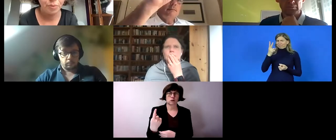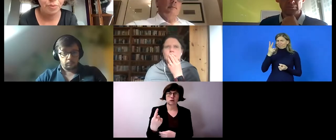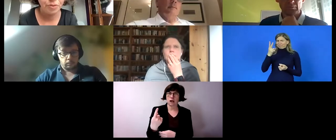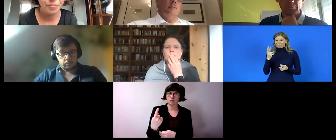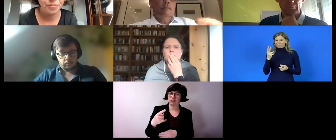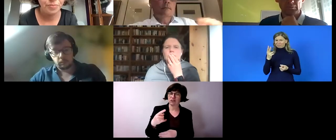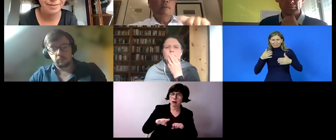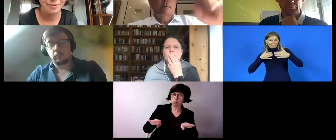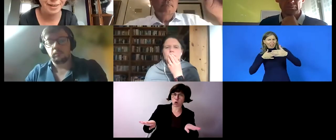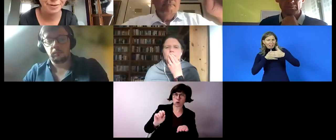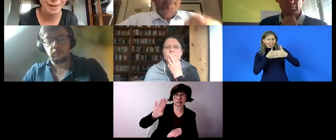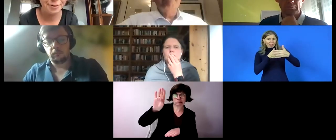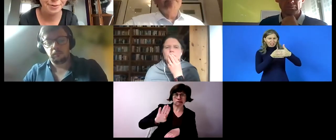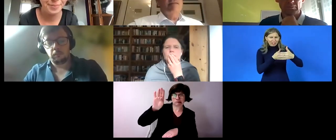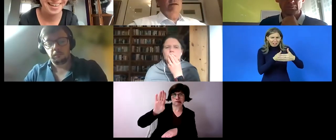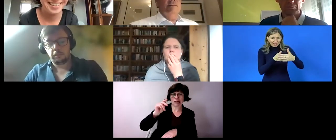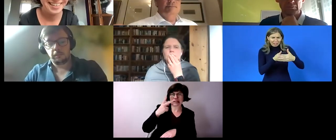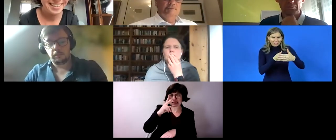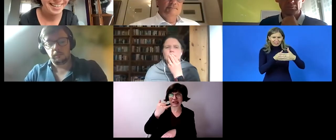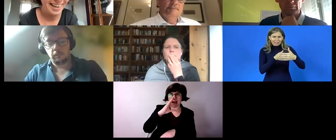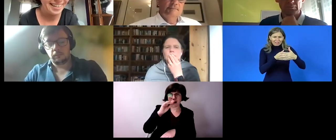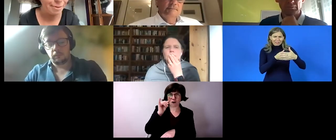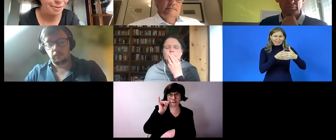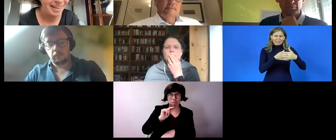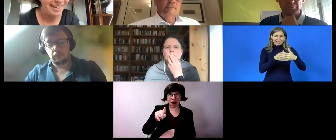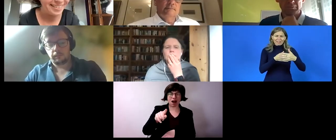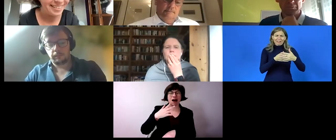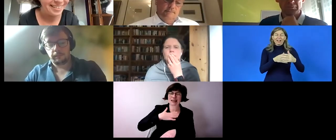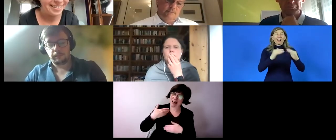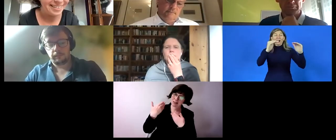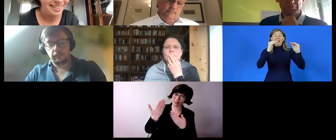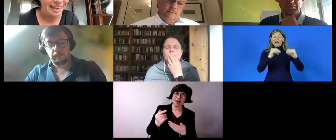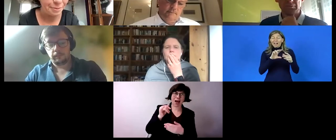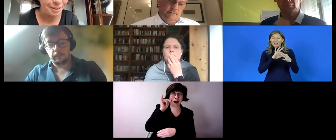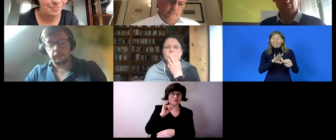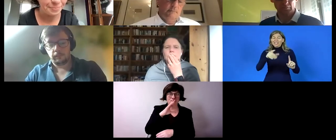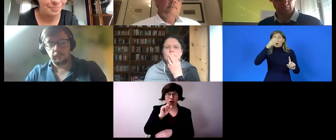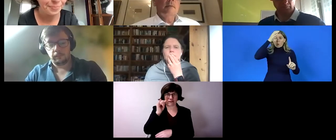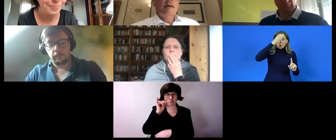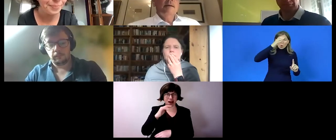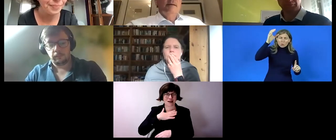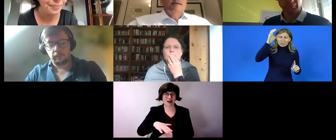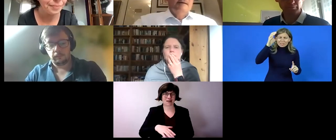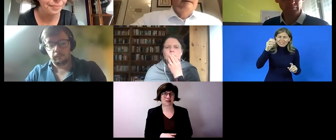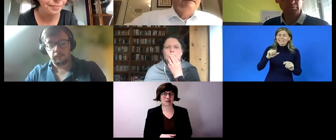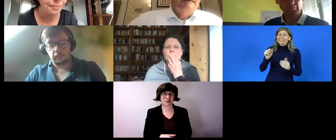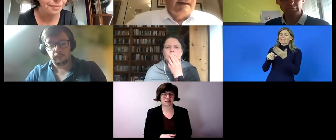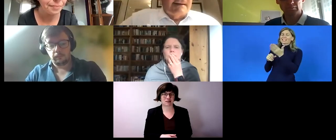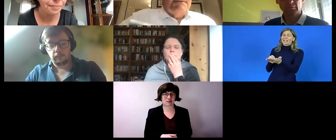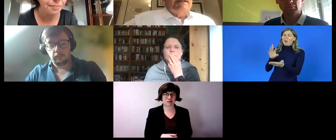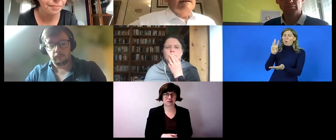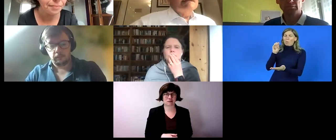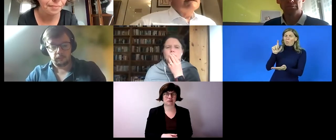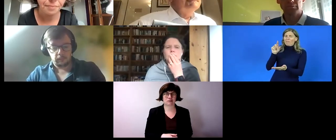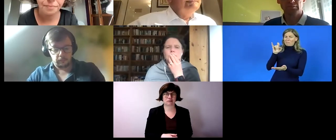into the labor market then all these other concepts have wolf meyer mr wolf meyer i think you would like